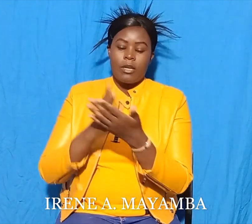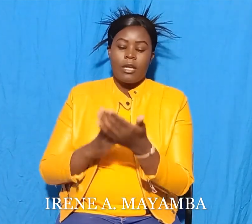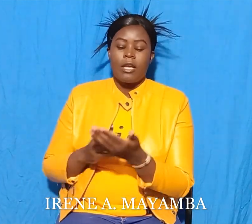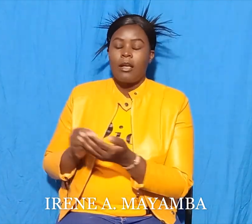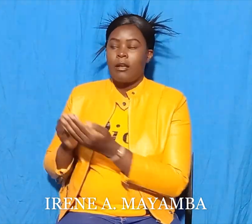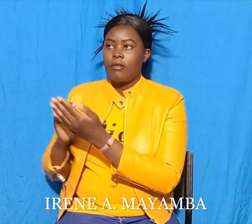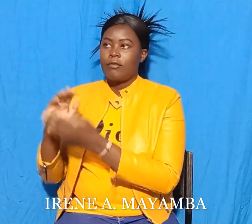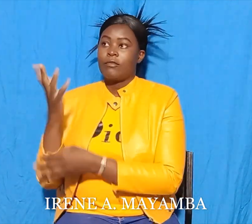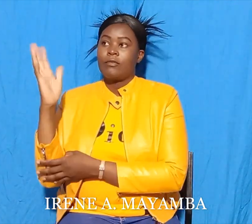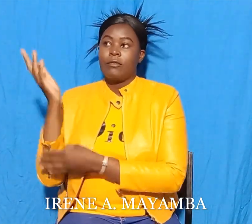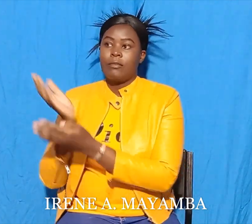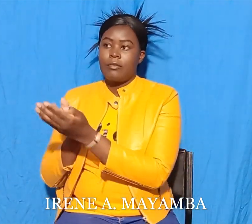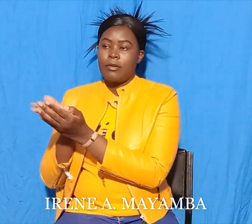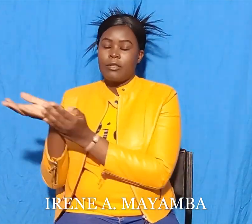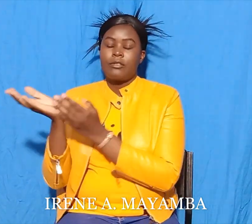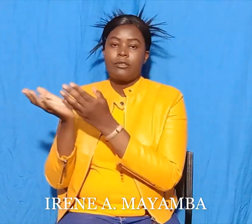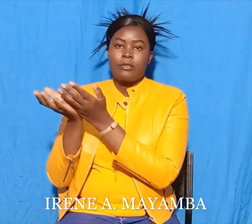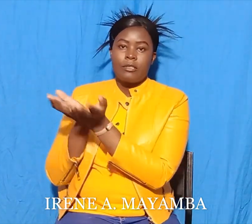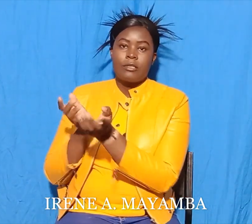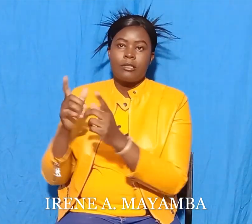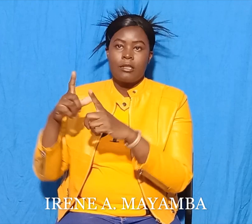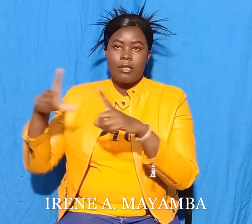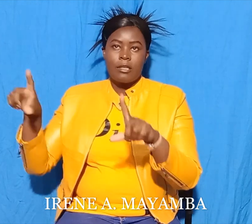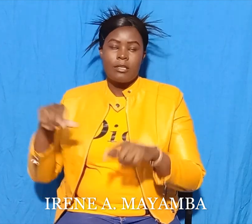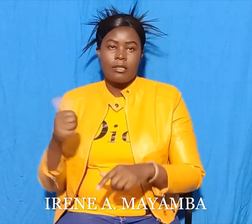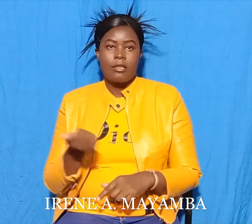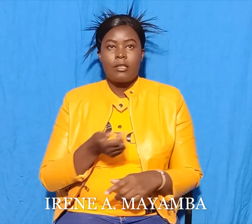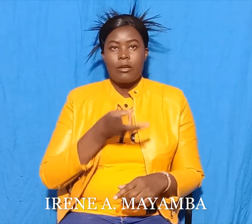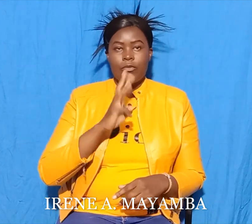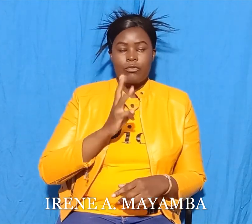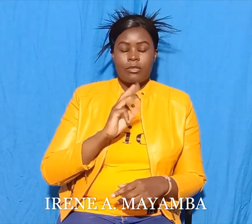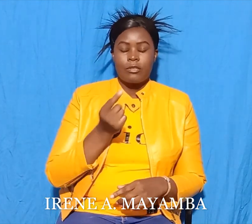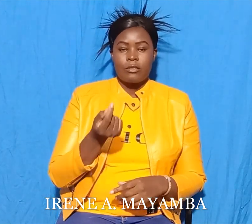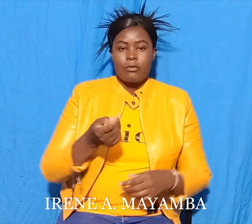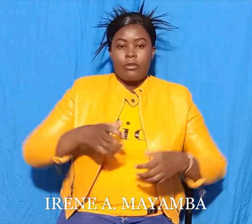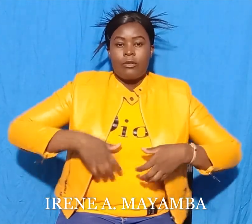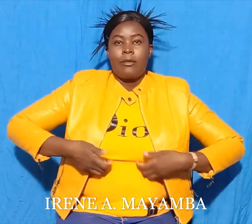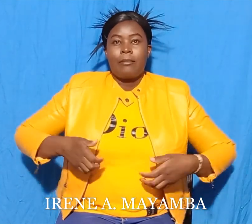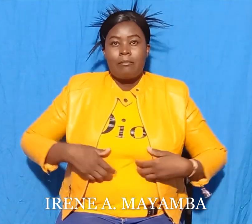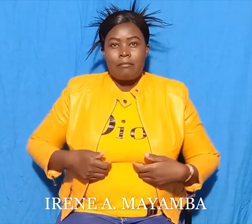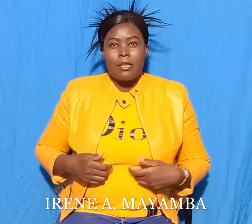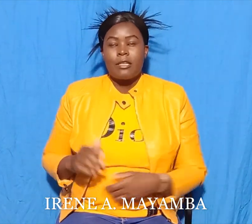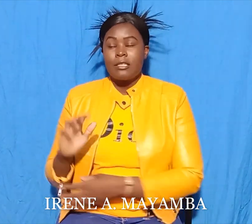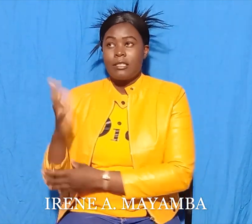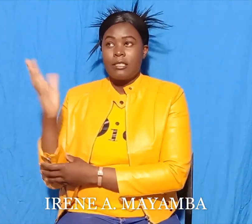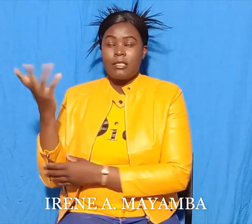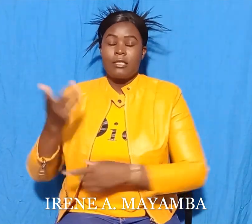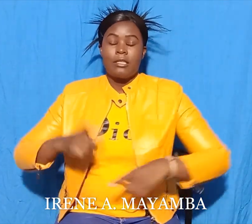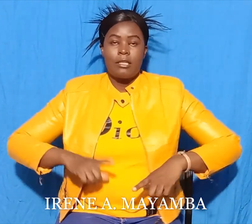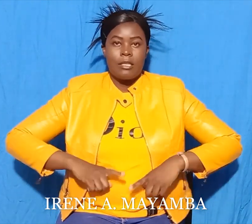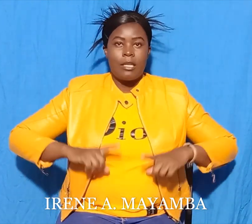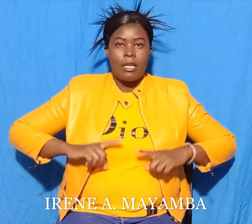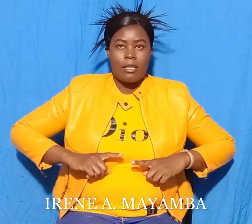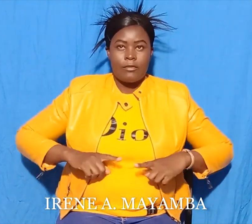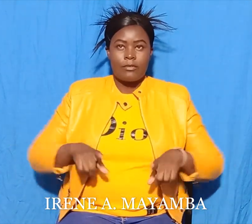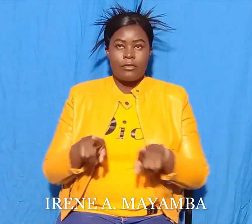over the water. A little monkey lived on the tree. He played in the branches